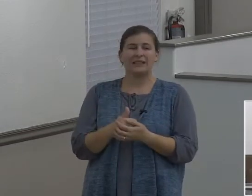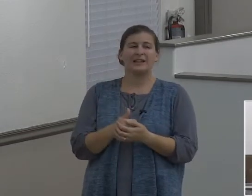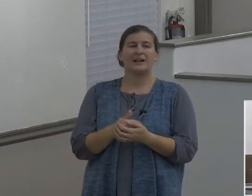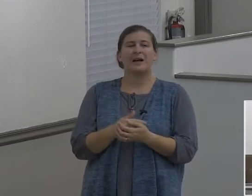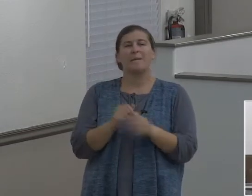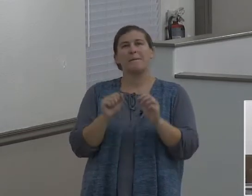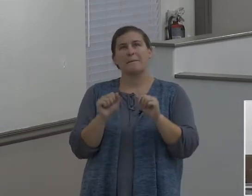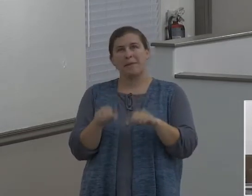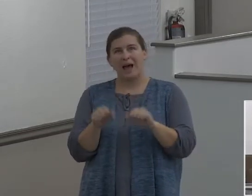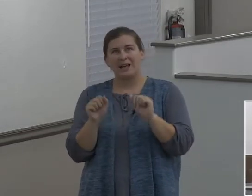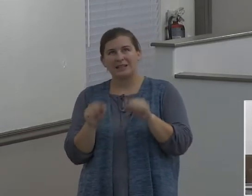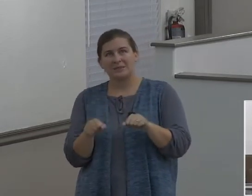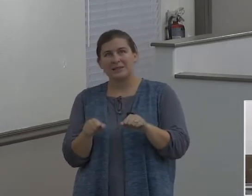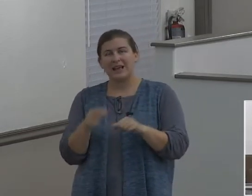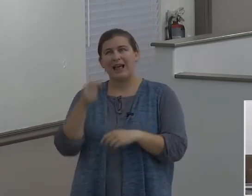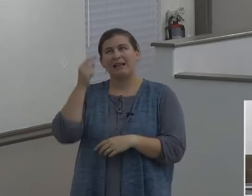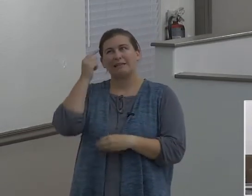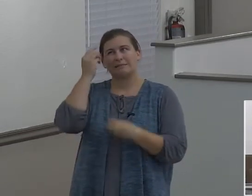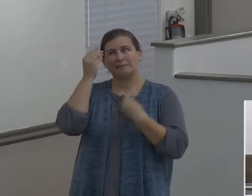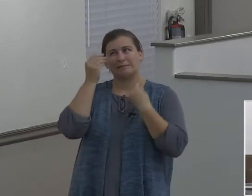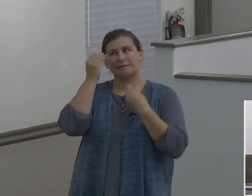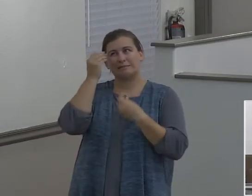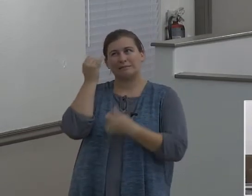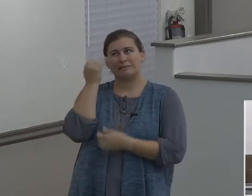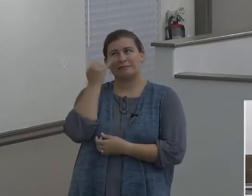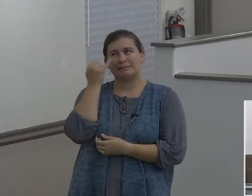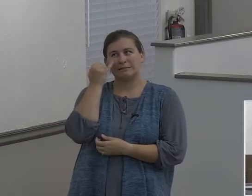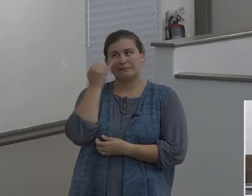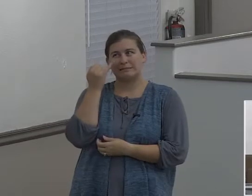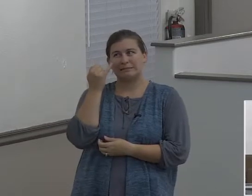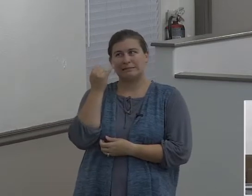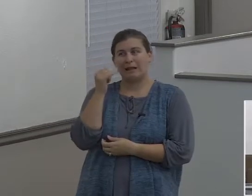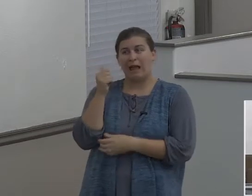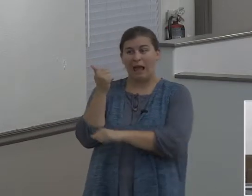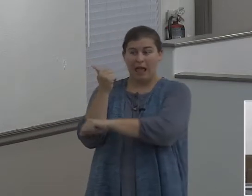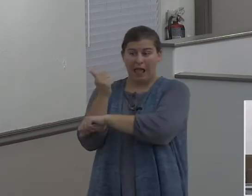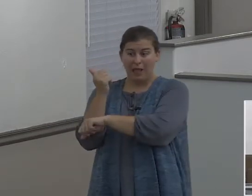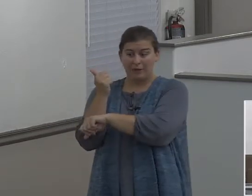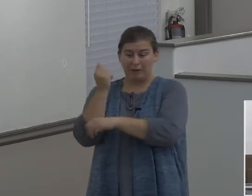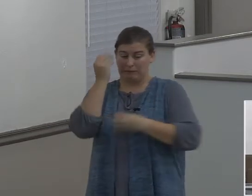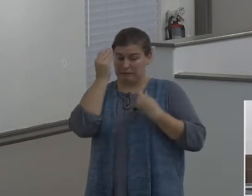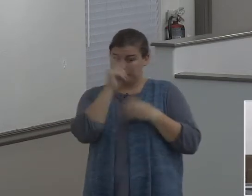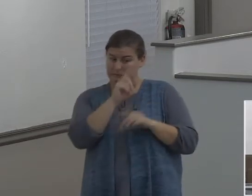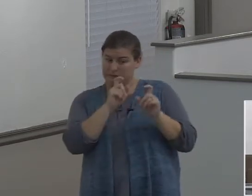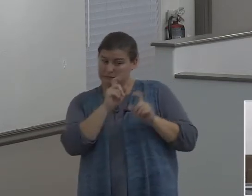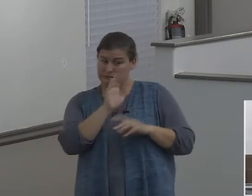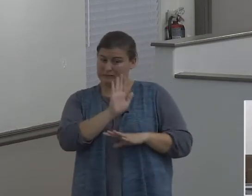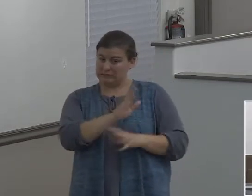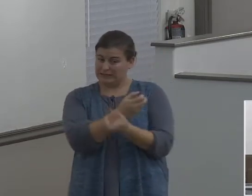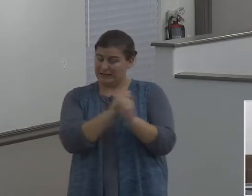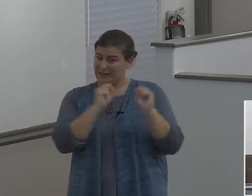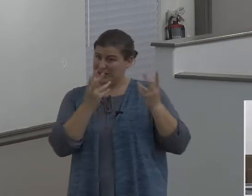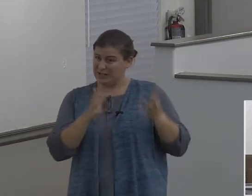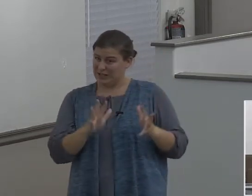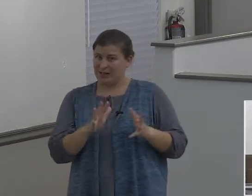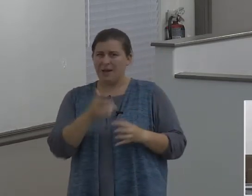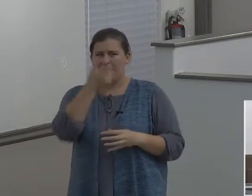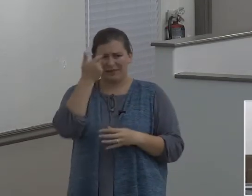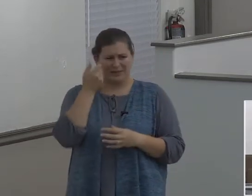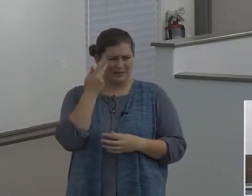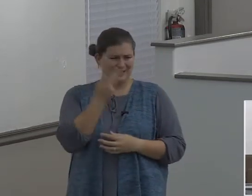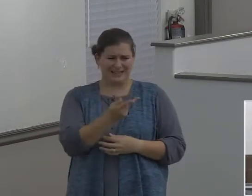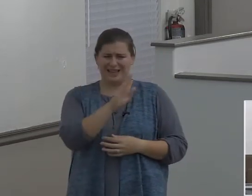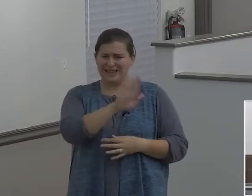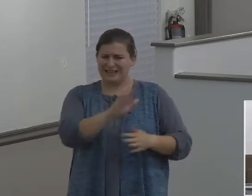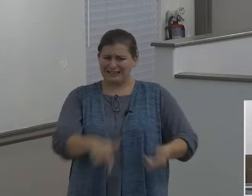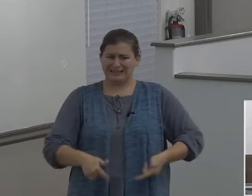I wonder if Abraham didn't have some questions whether Lot was really saved or not. You know, because you look at what's going on in his